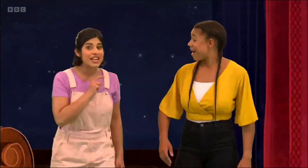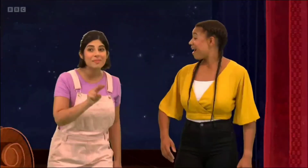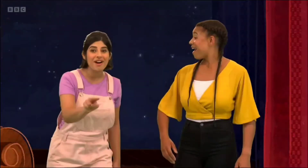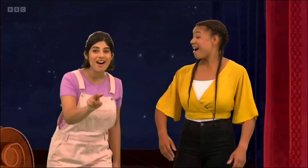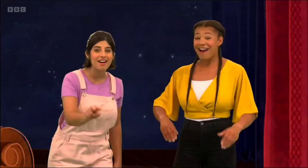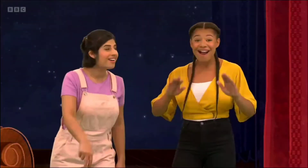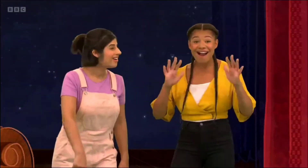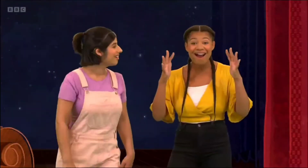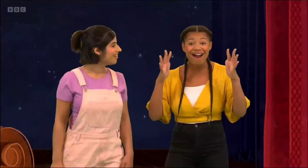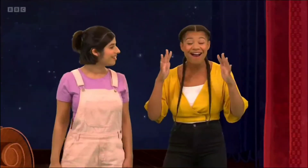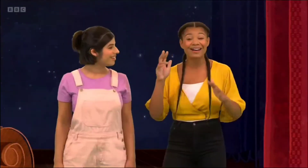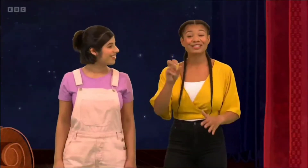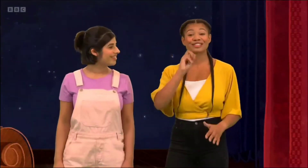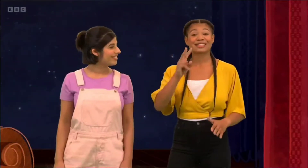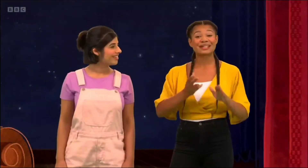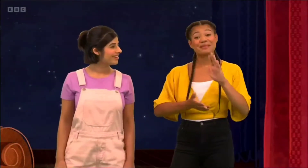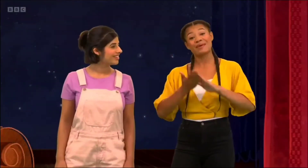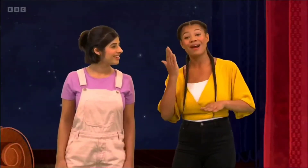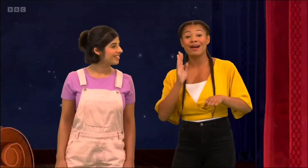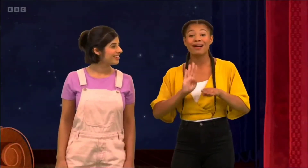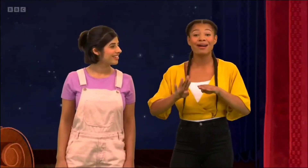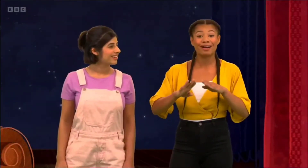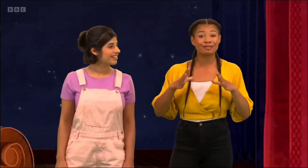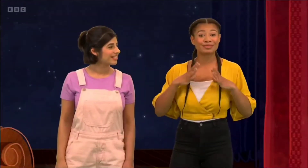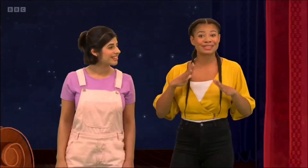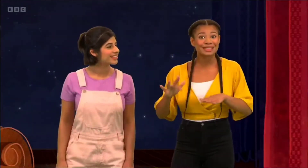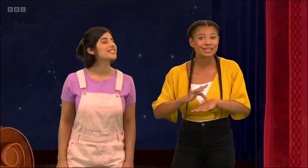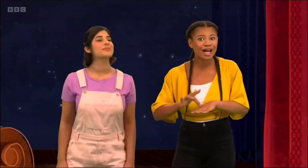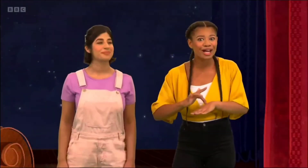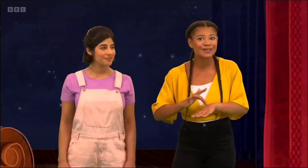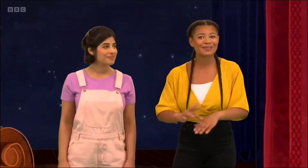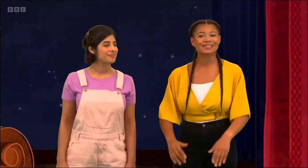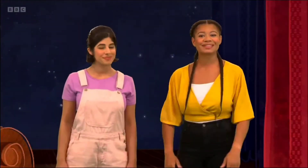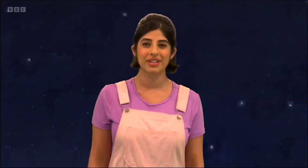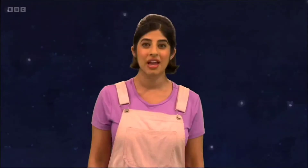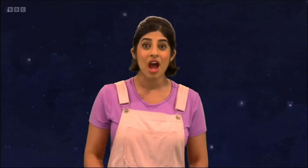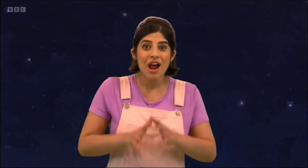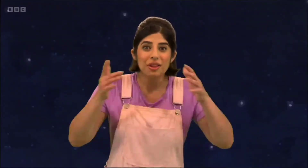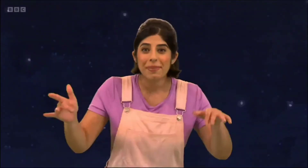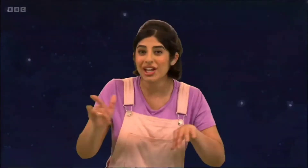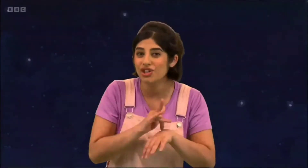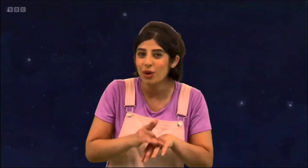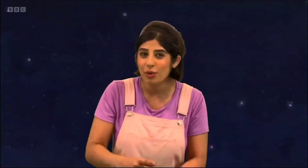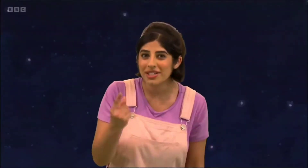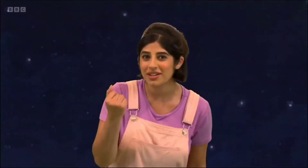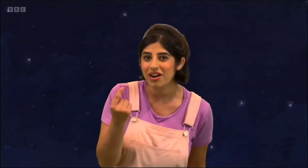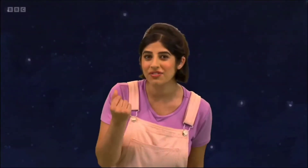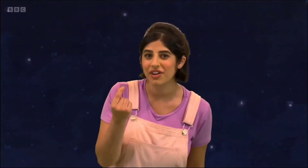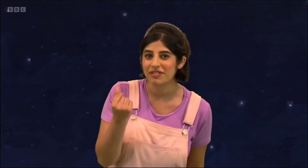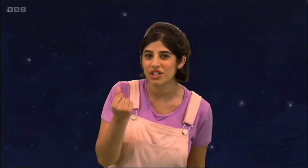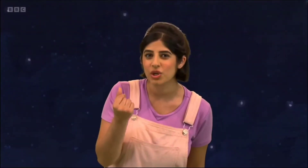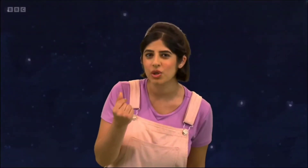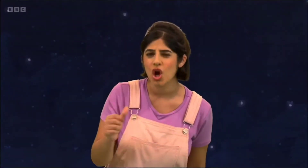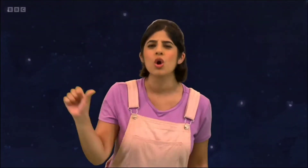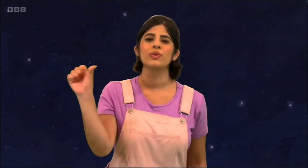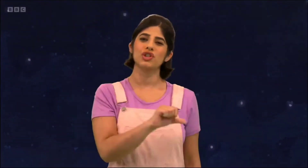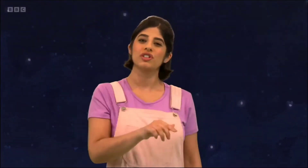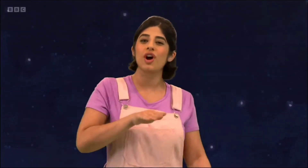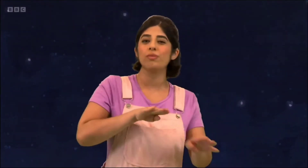Sheba! Yay! Sheba's off to get ready for the performance. The big show will be starting very soon. We should start